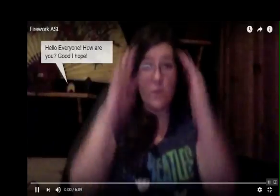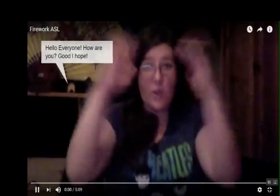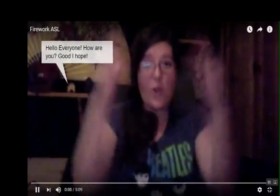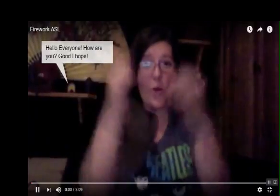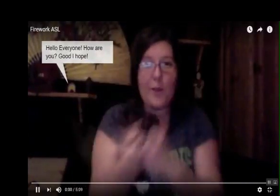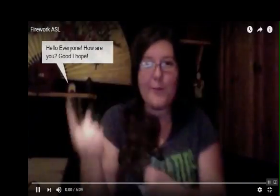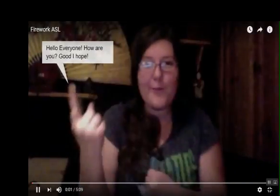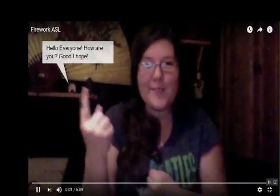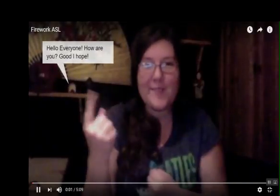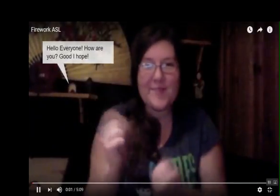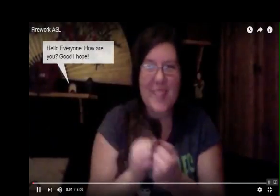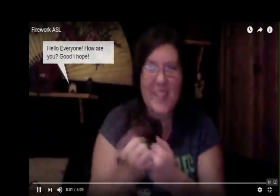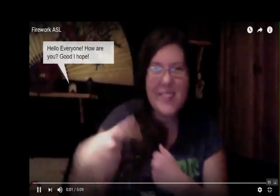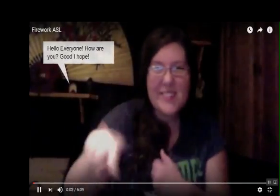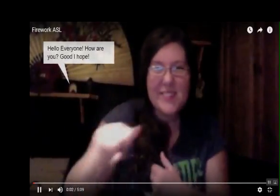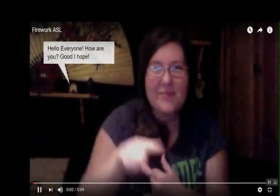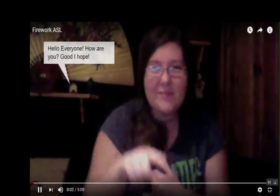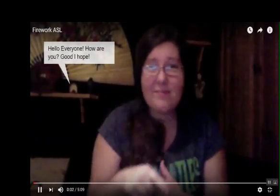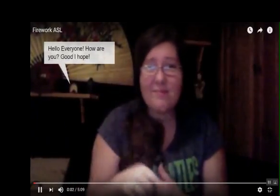Thank